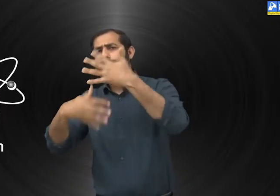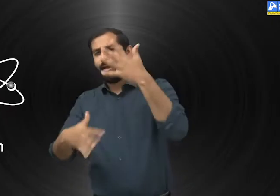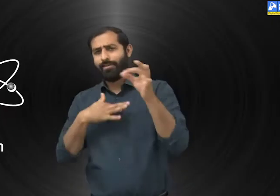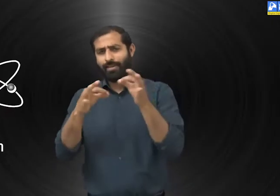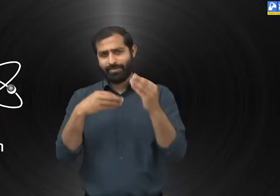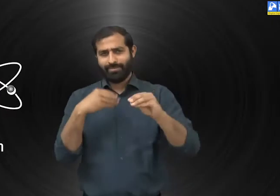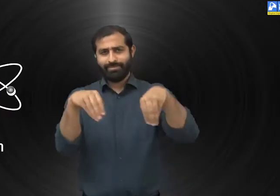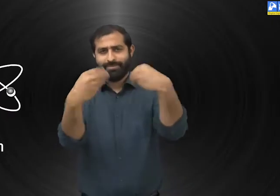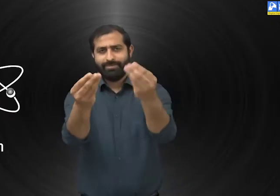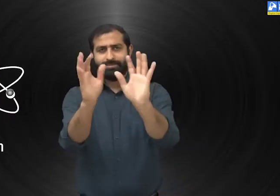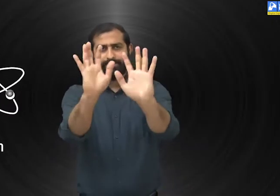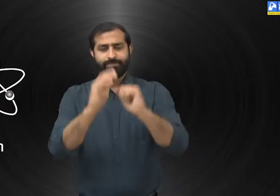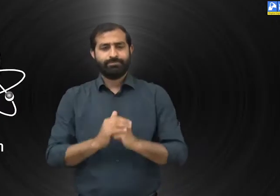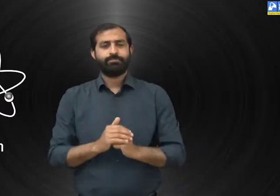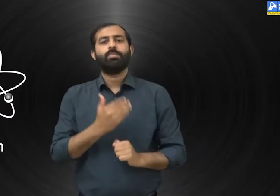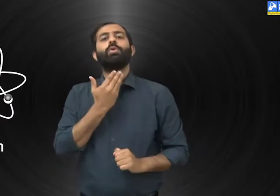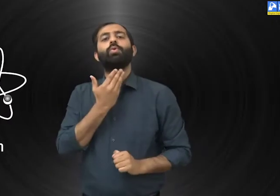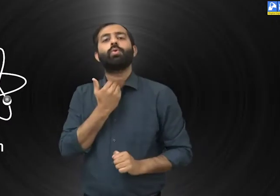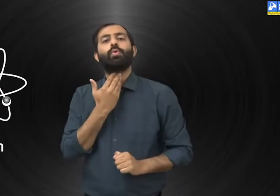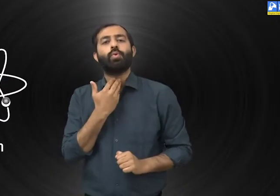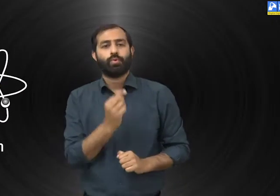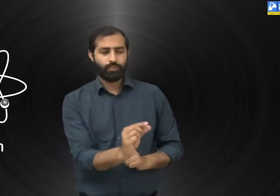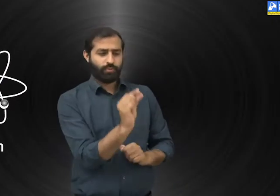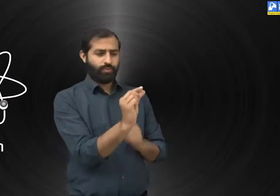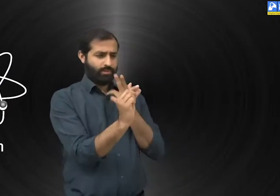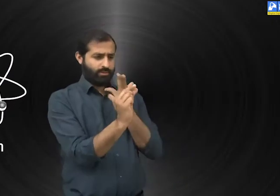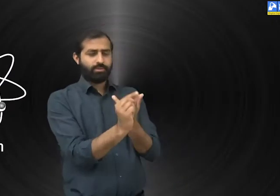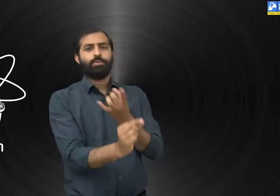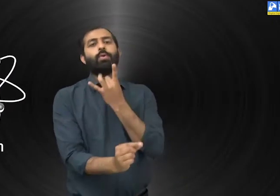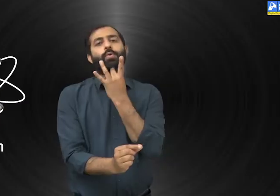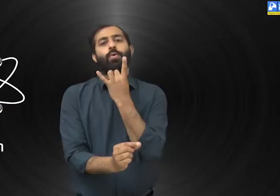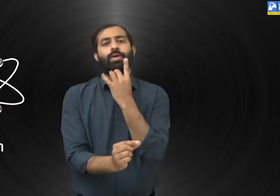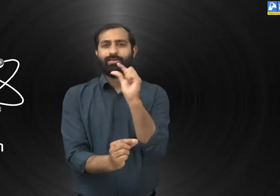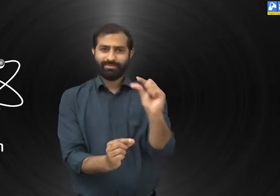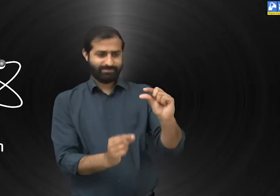In a small particle of sugar, atoms are present.